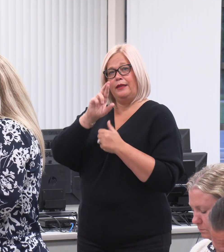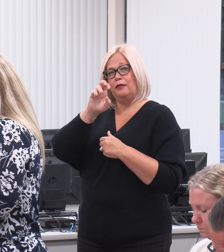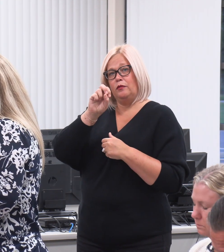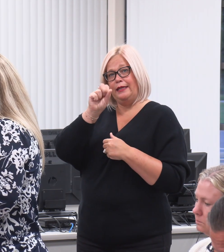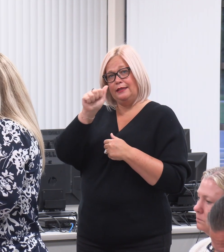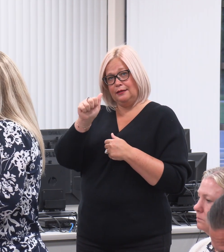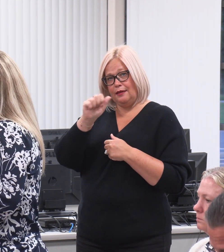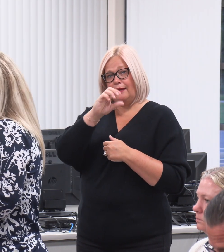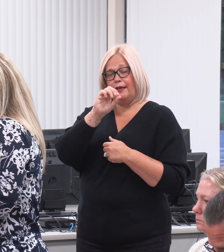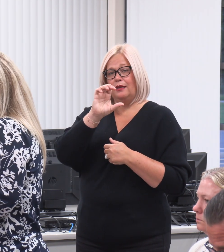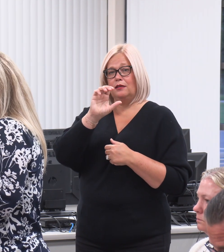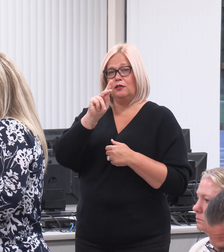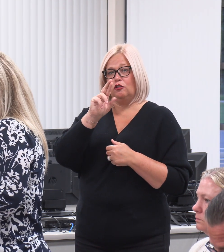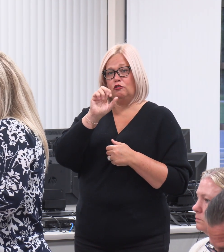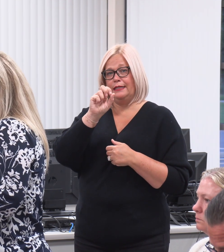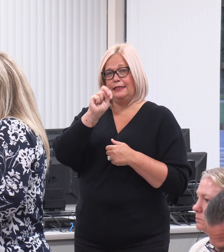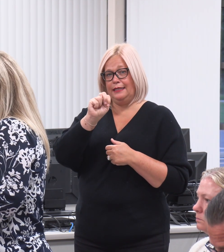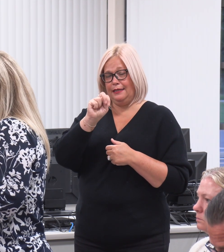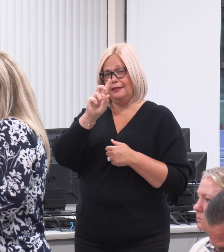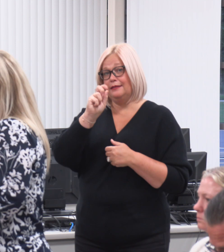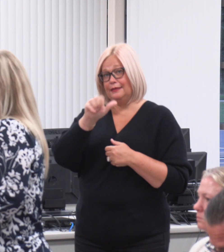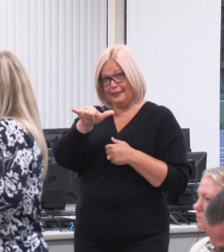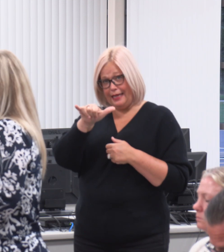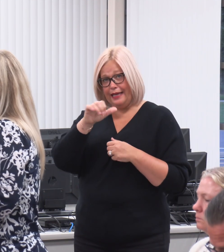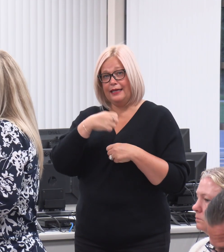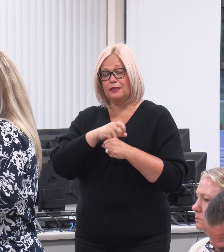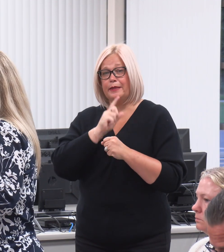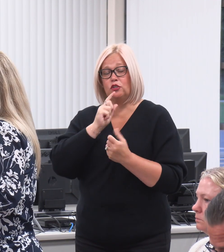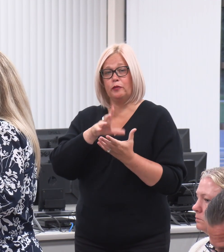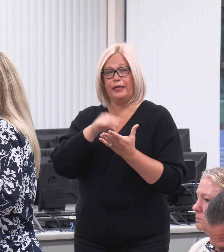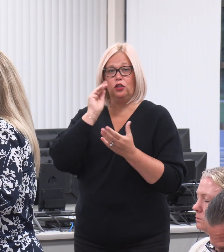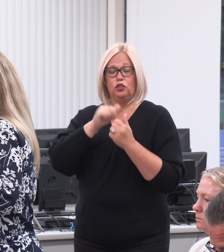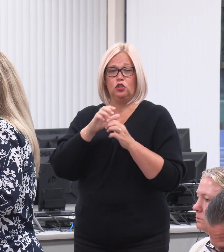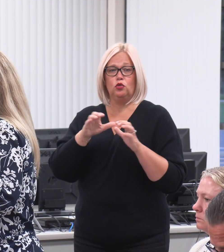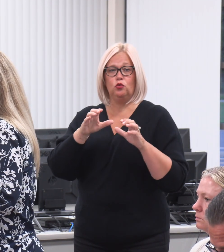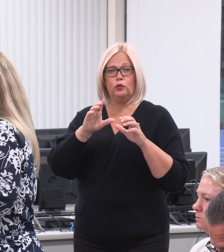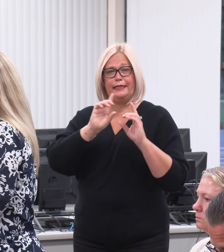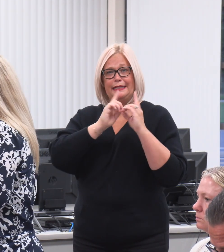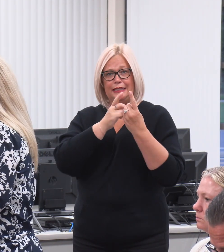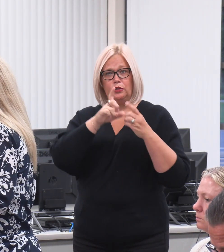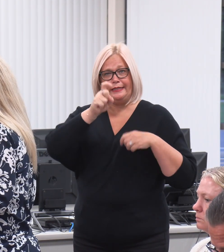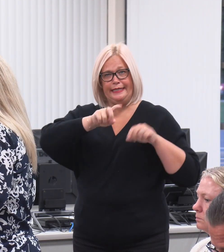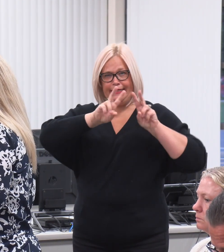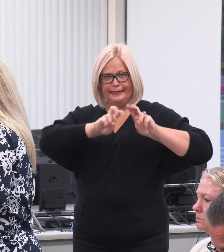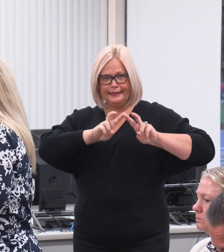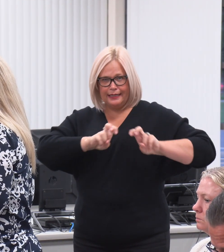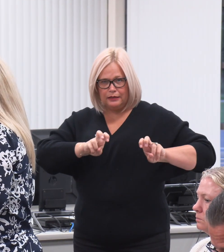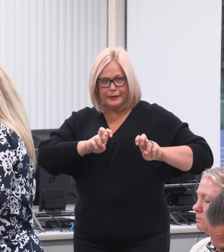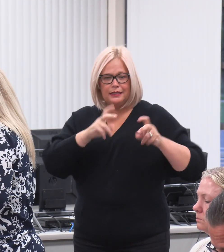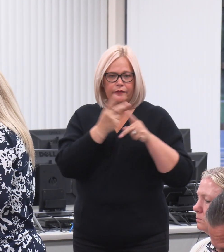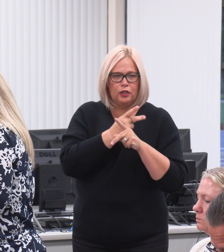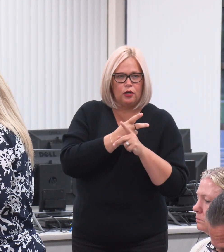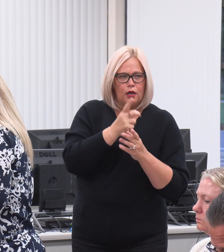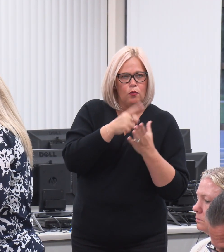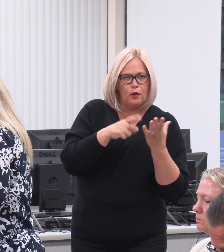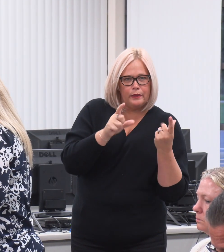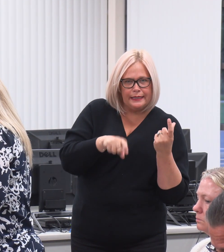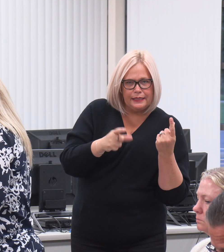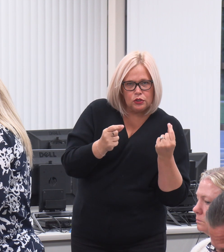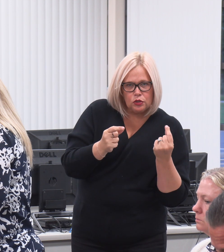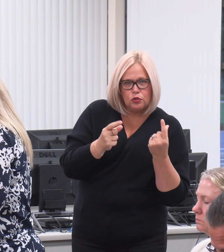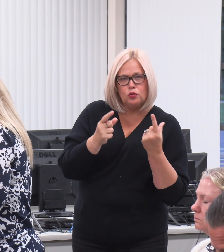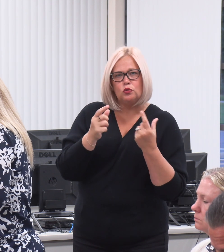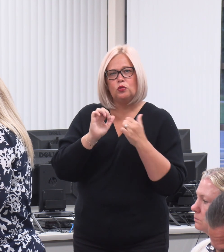Kristen Day trying to get all the information we need to do a district's needs assessment and where we are with our data and where we need to go